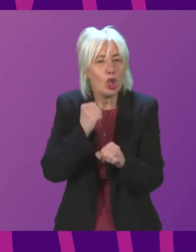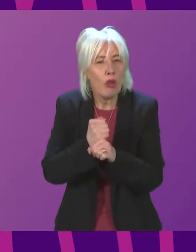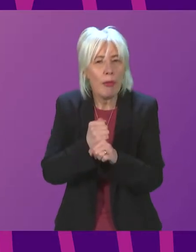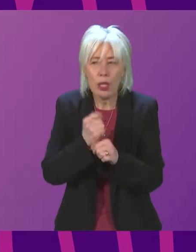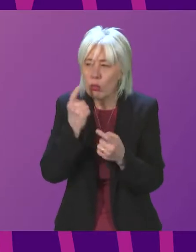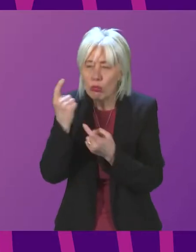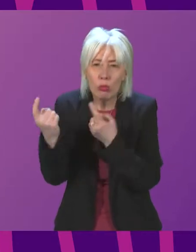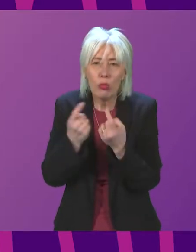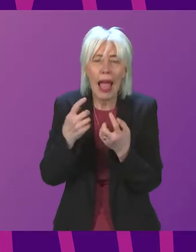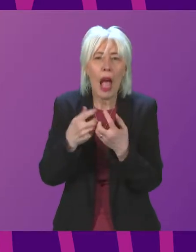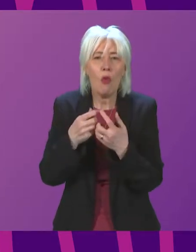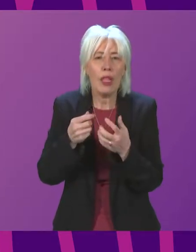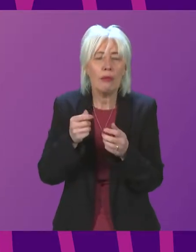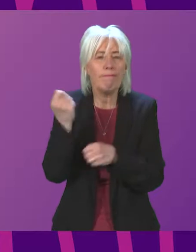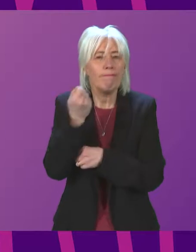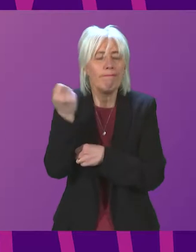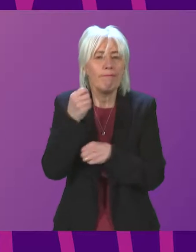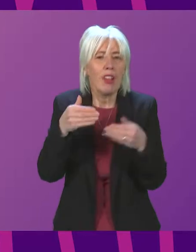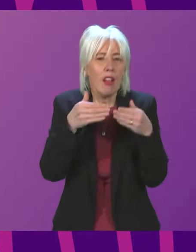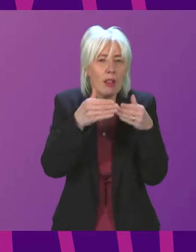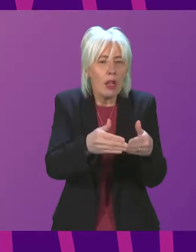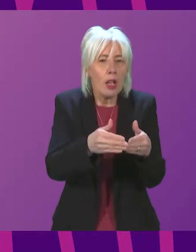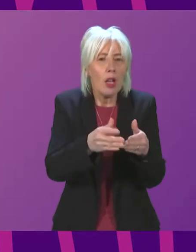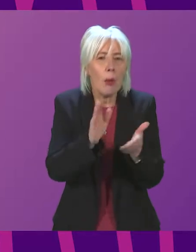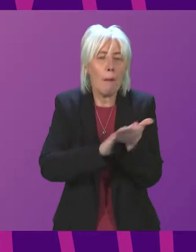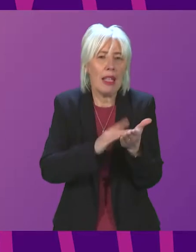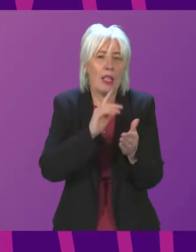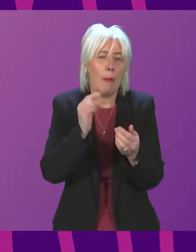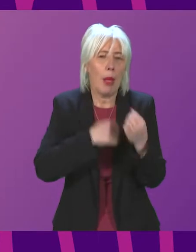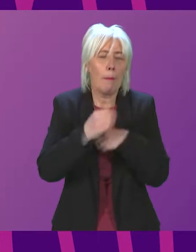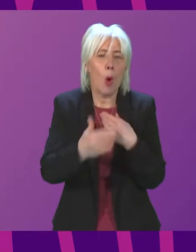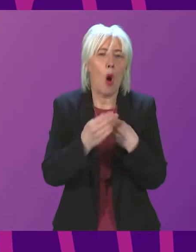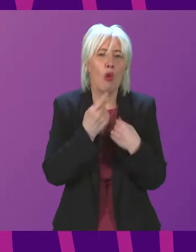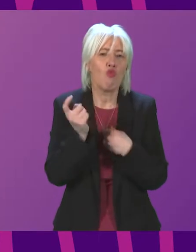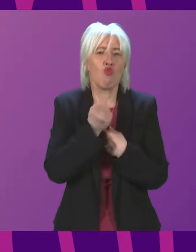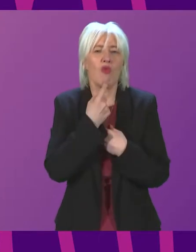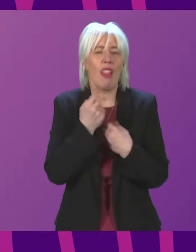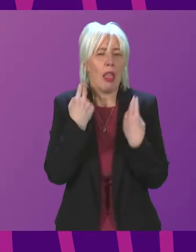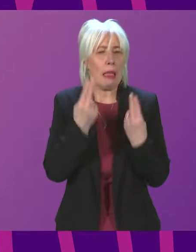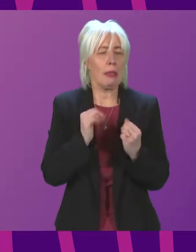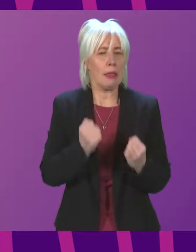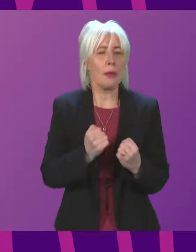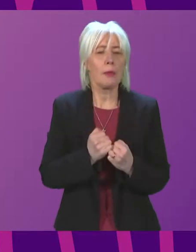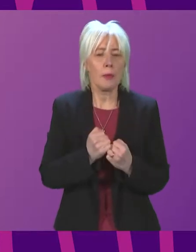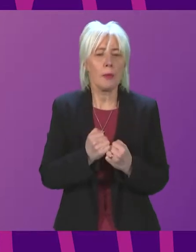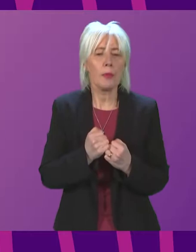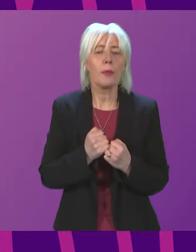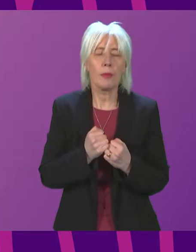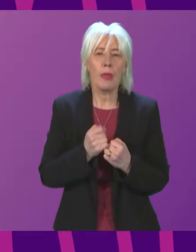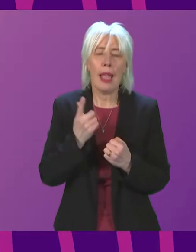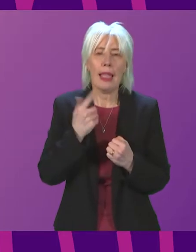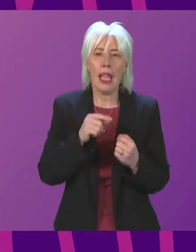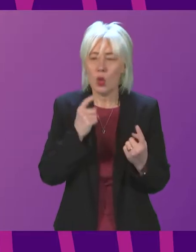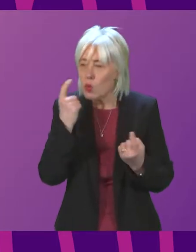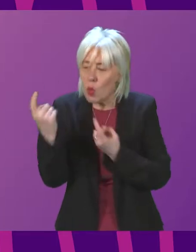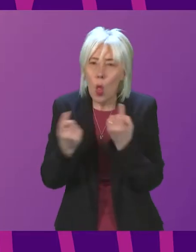to seek the charter vessels to provide more resilience. Minister. C-MAL and C-MAC continue